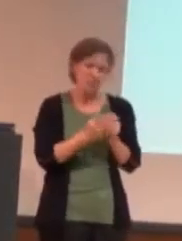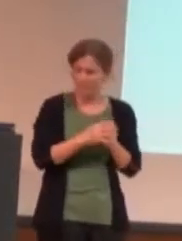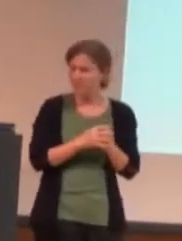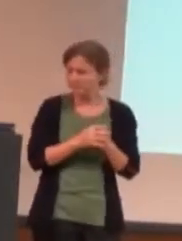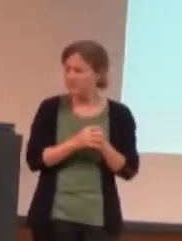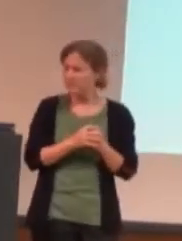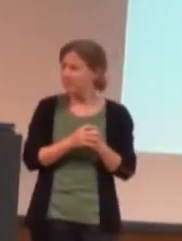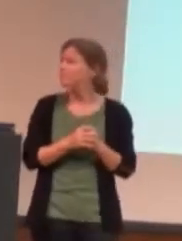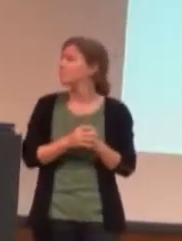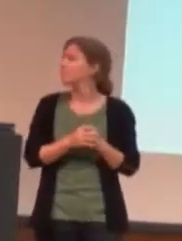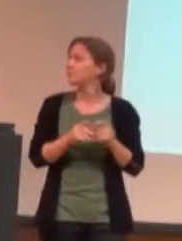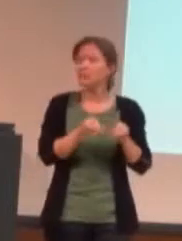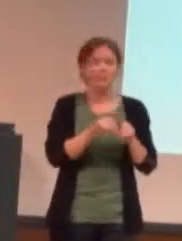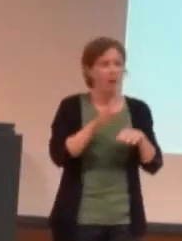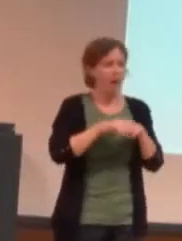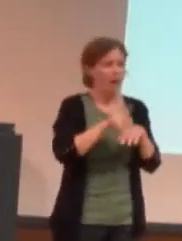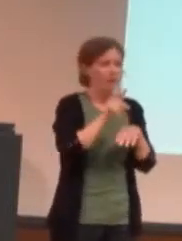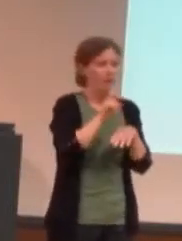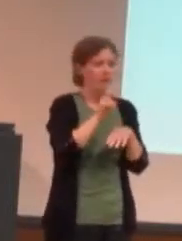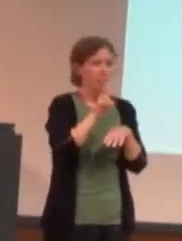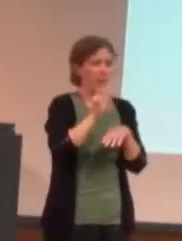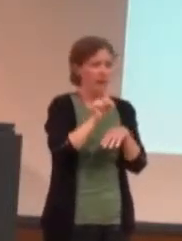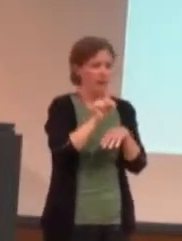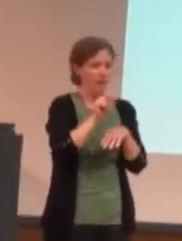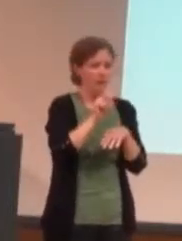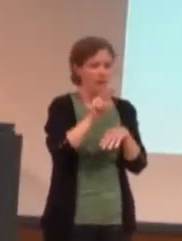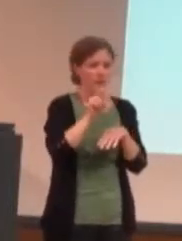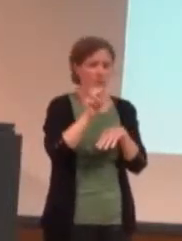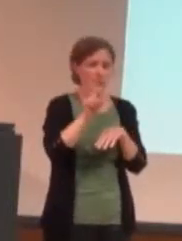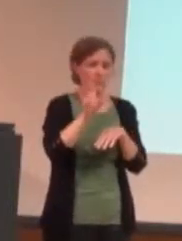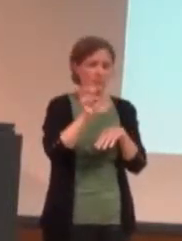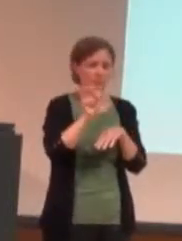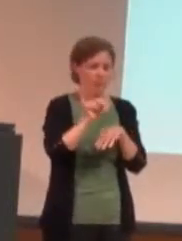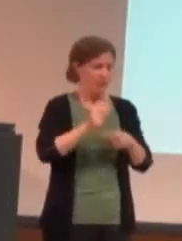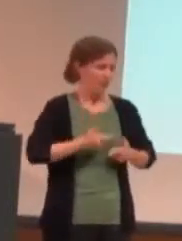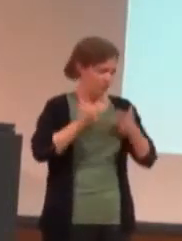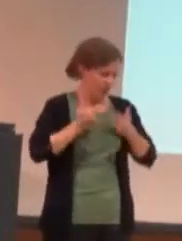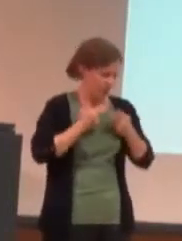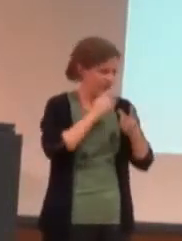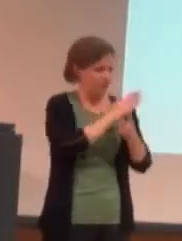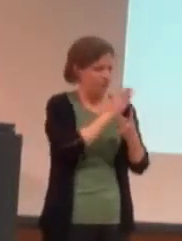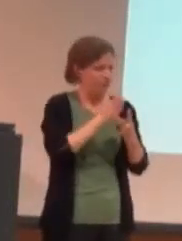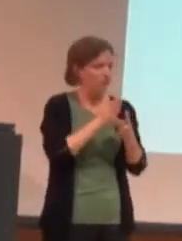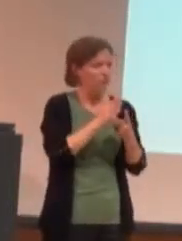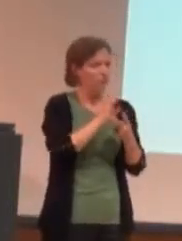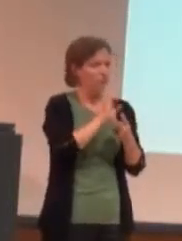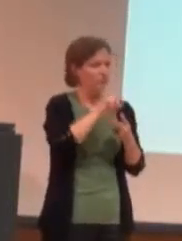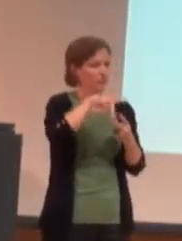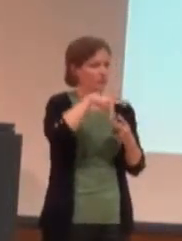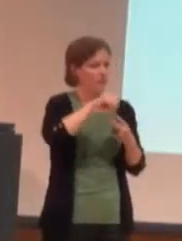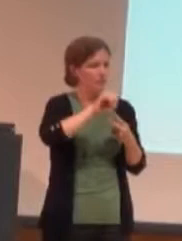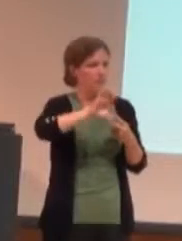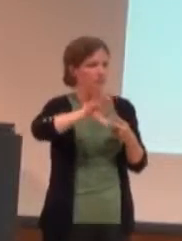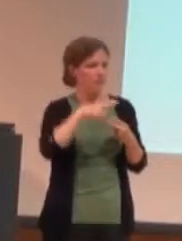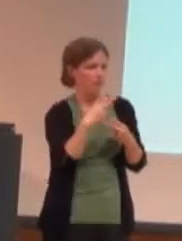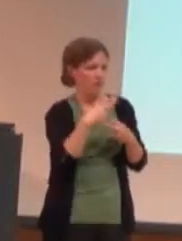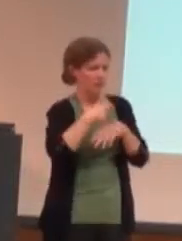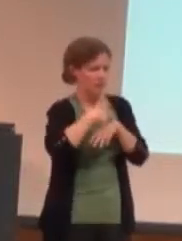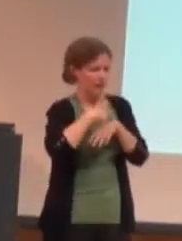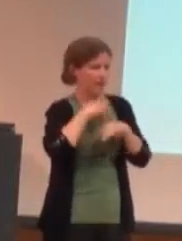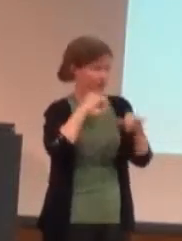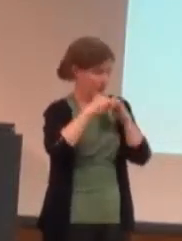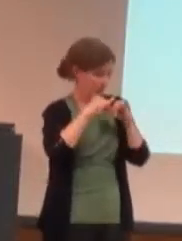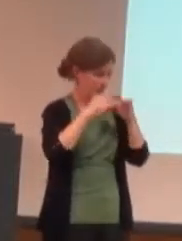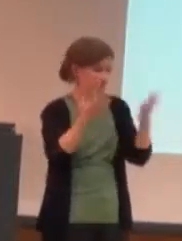I've also been on Kevin DeCrim Live, and I've been interviewed by the Epoch Times. And